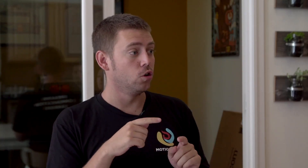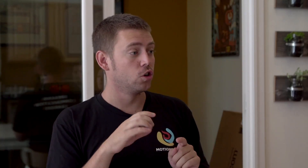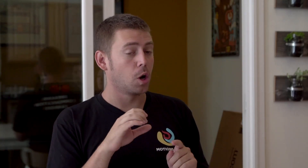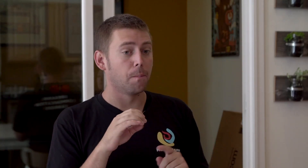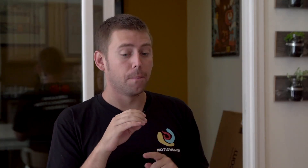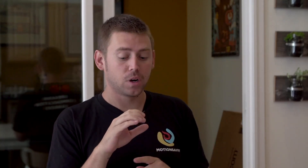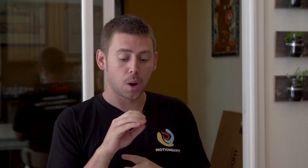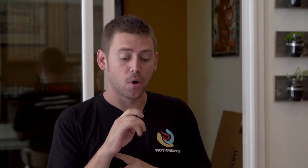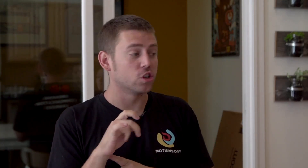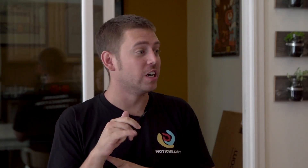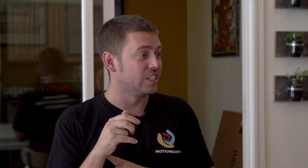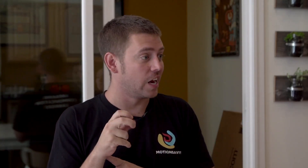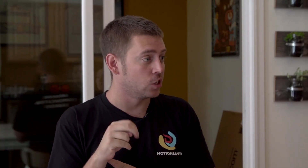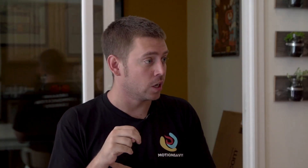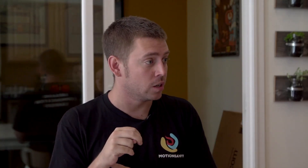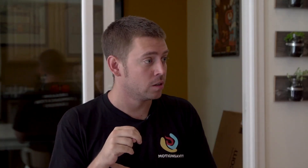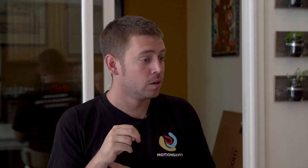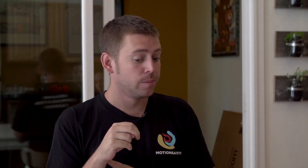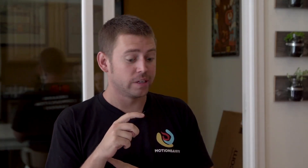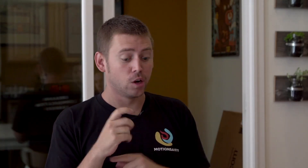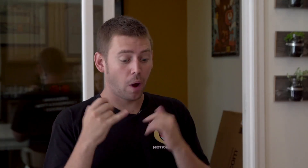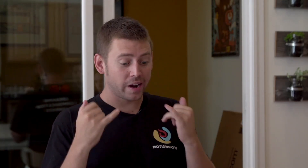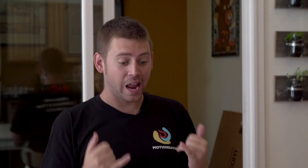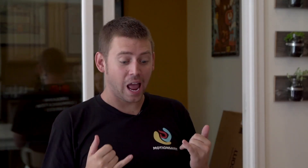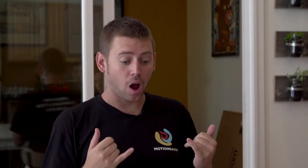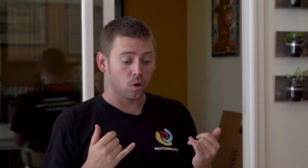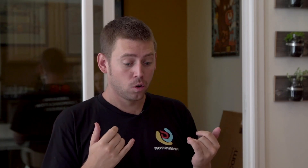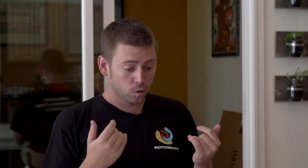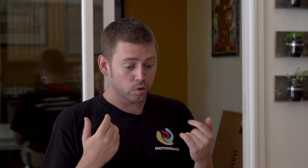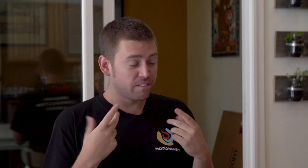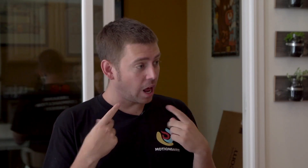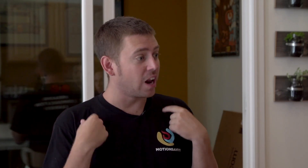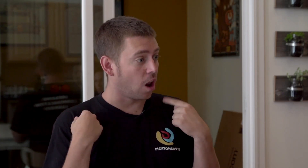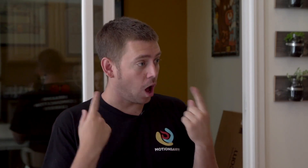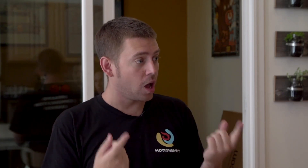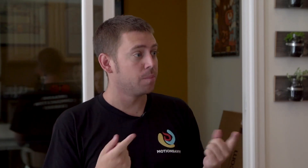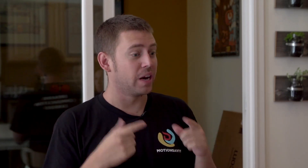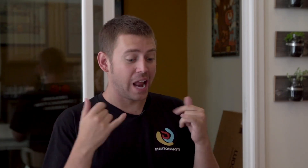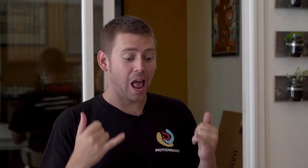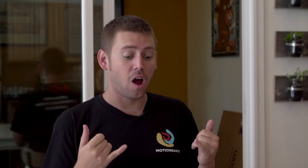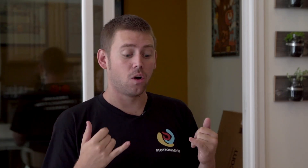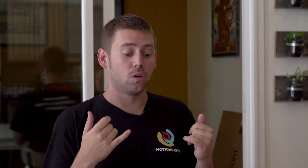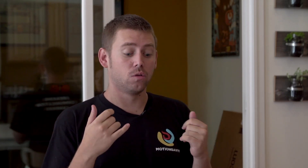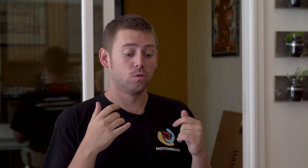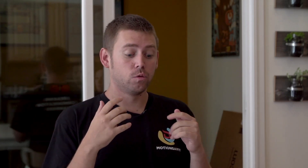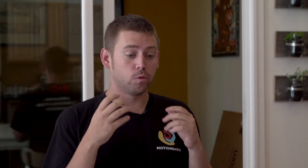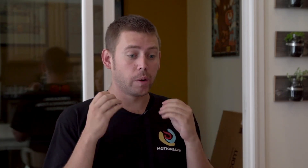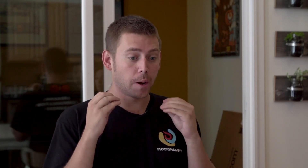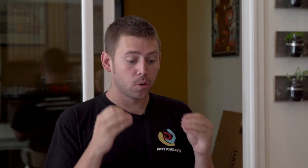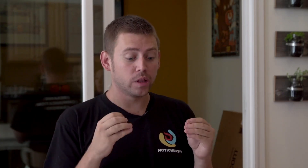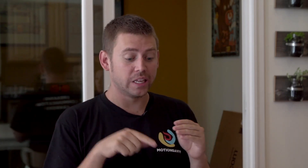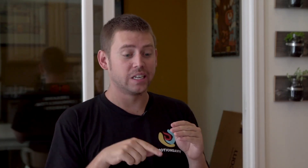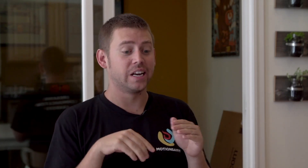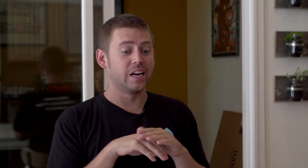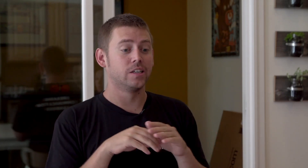commercialization. Mm-hmm. Because right now, it's done a lot. But now, we're going to put this into